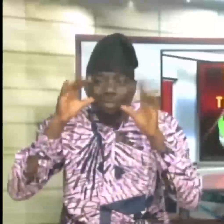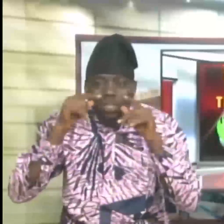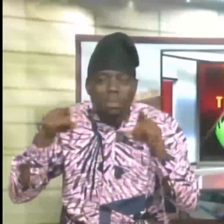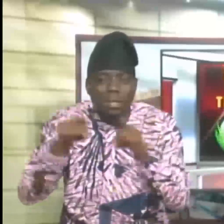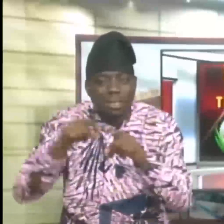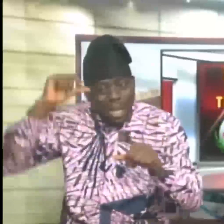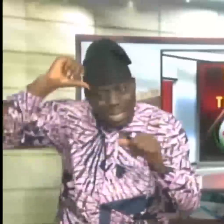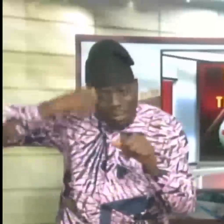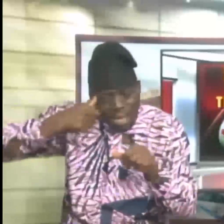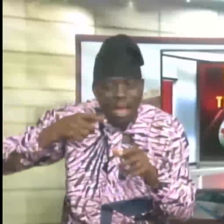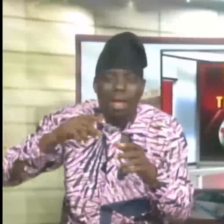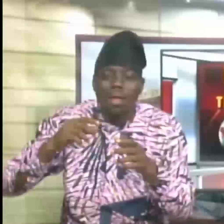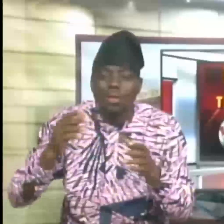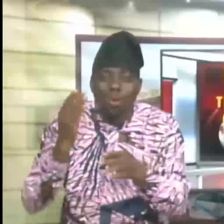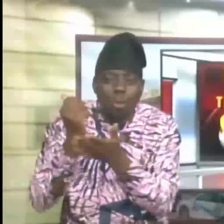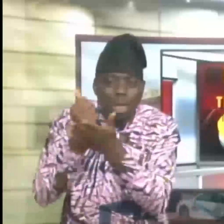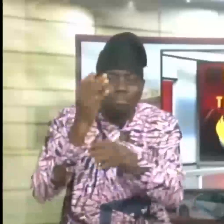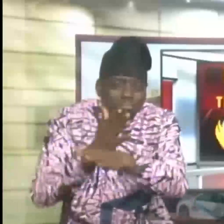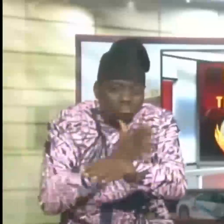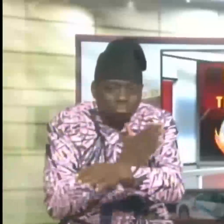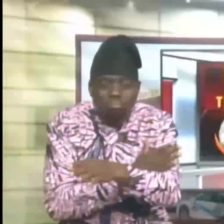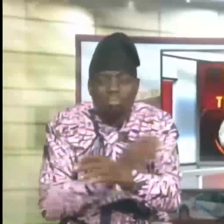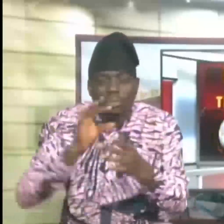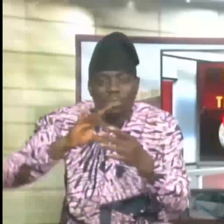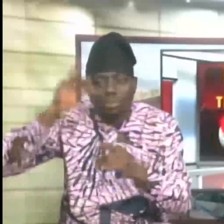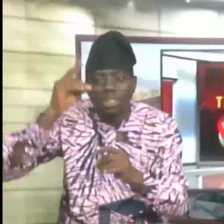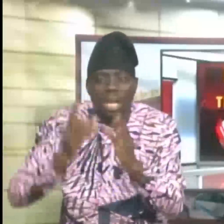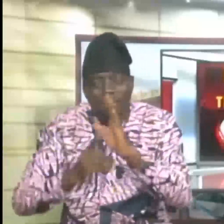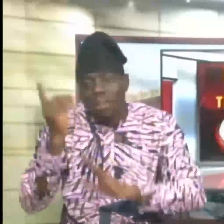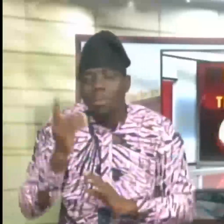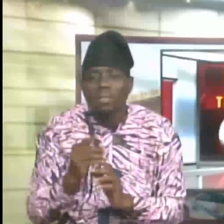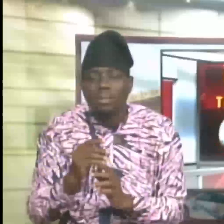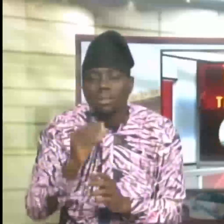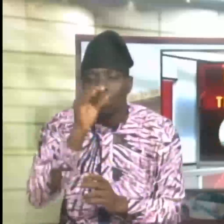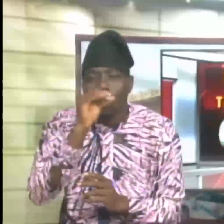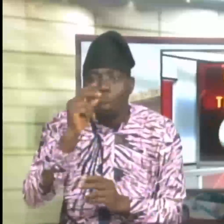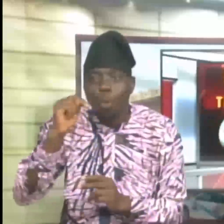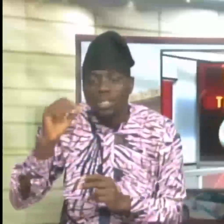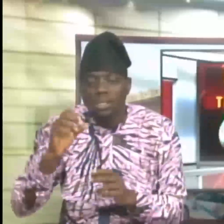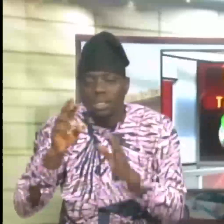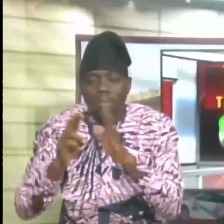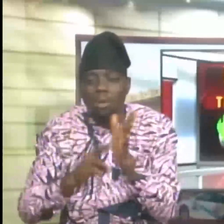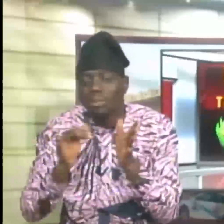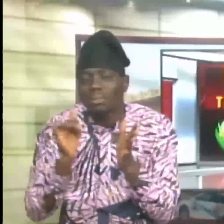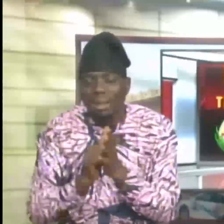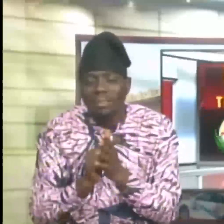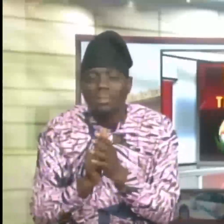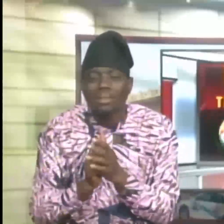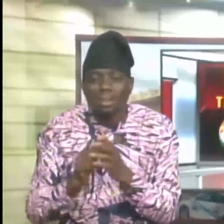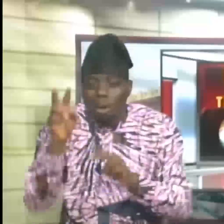on their self-improvement and spiritual development. Oinkosola Ojelade reports that the observance of